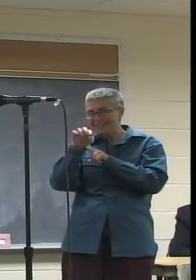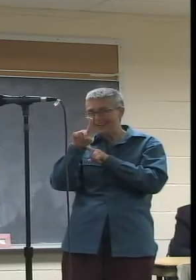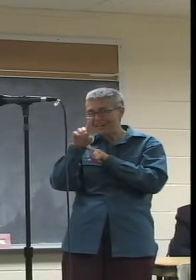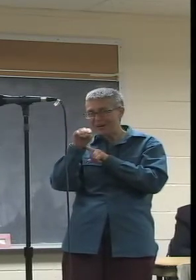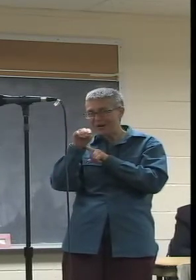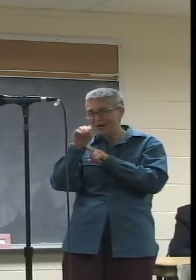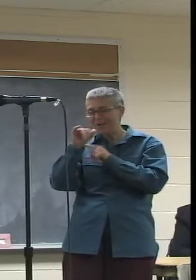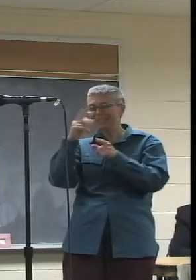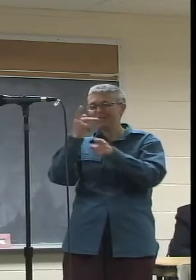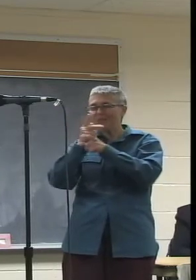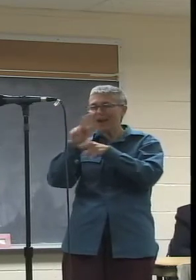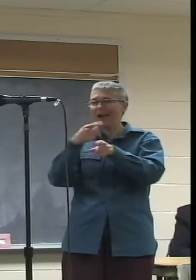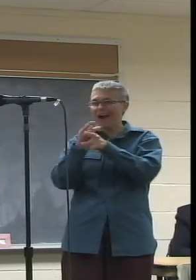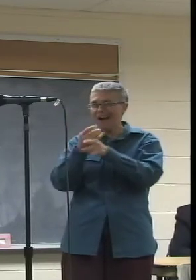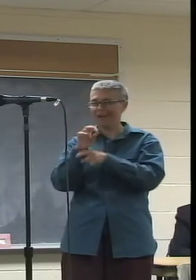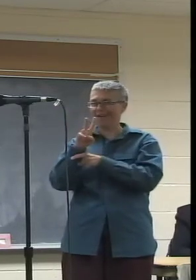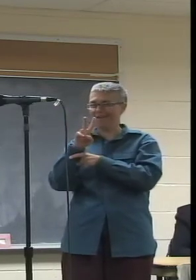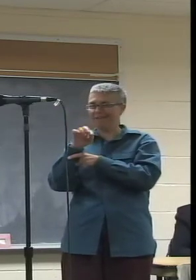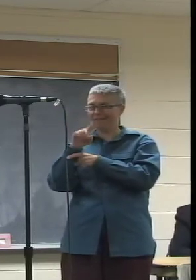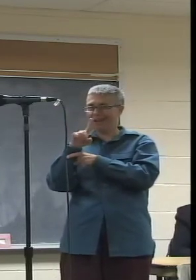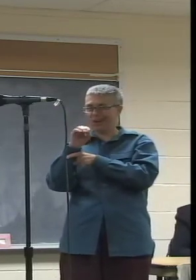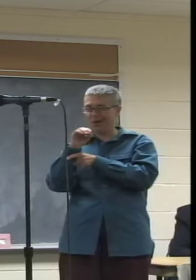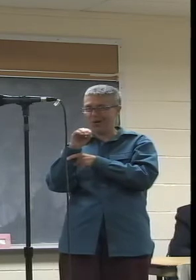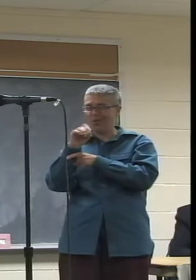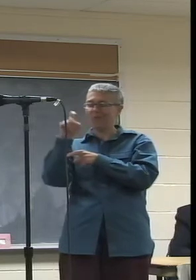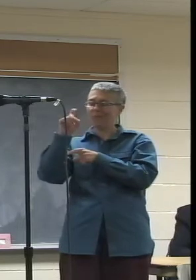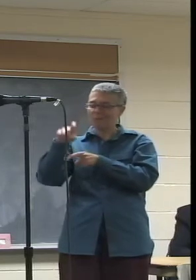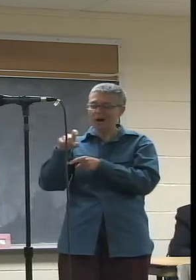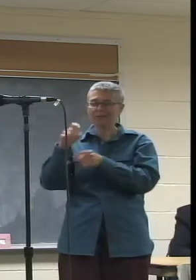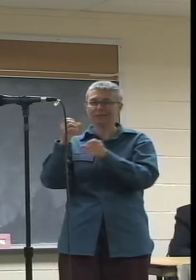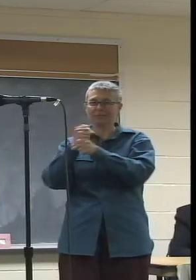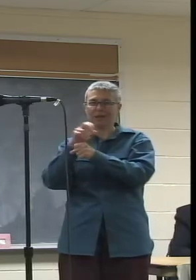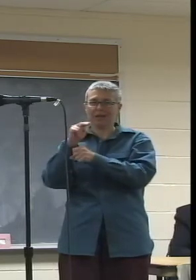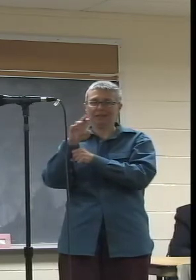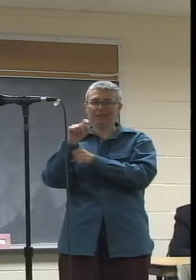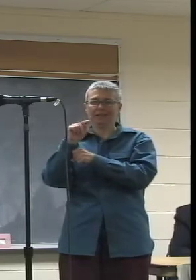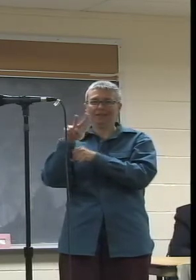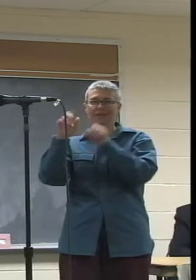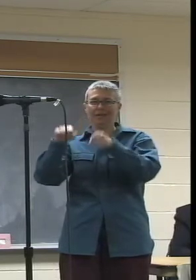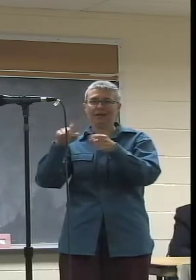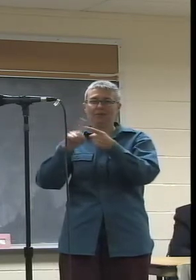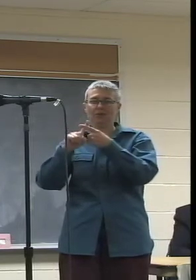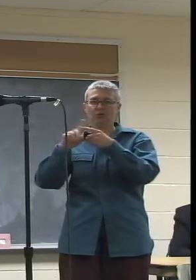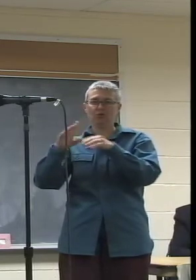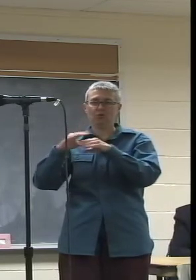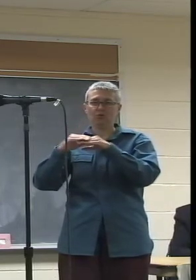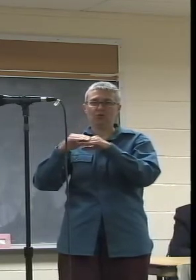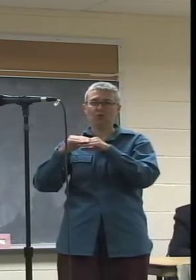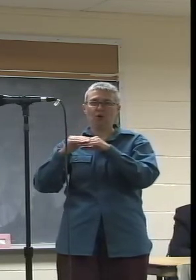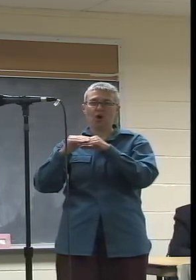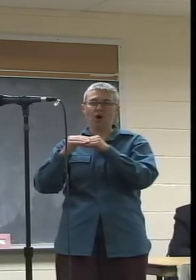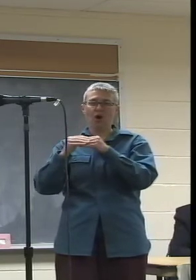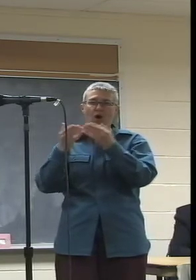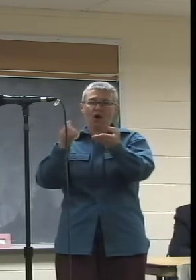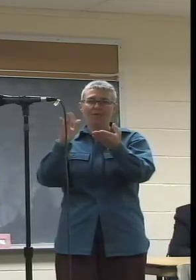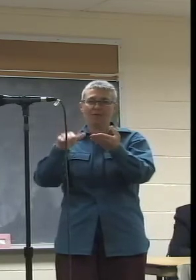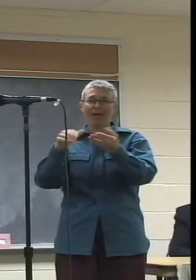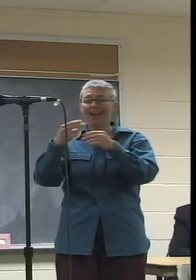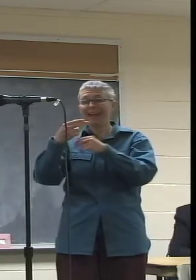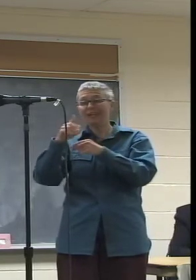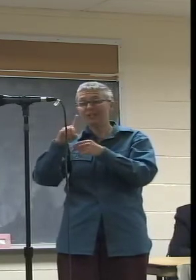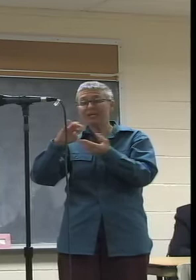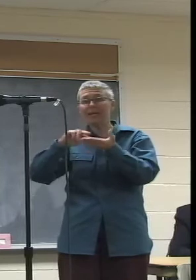it's vital that NCTV's programming be offered in this format, which is quickly becoming the minimum acceptable standard